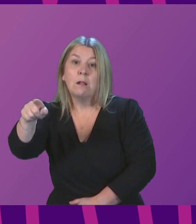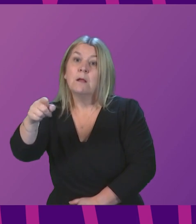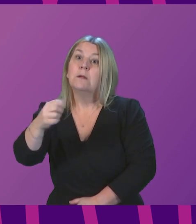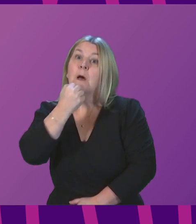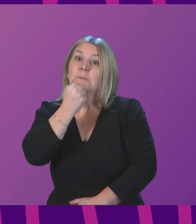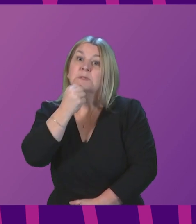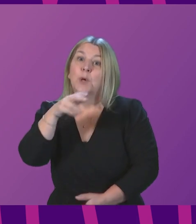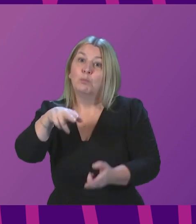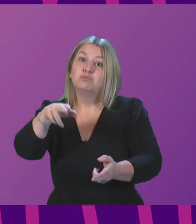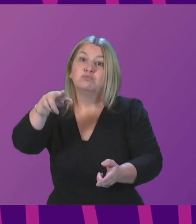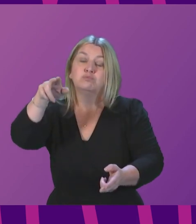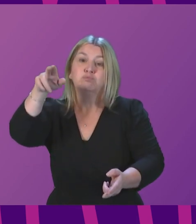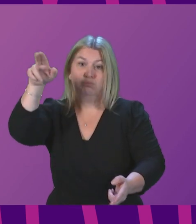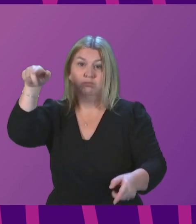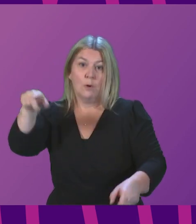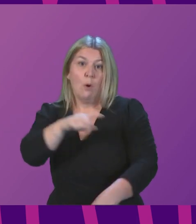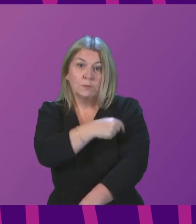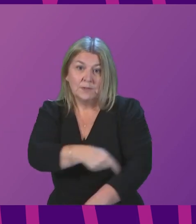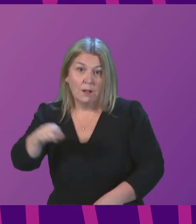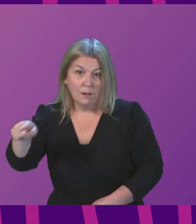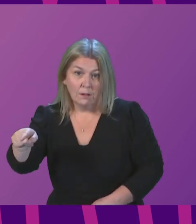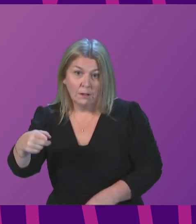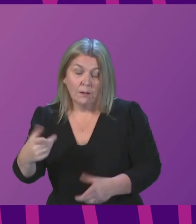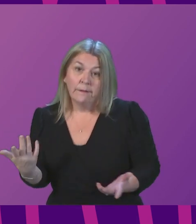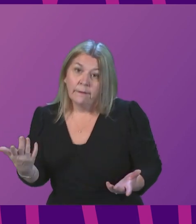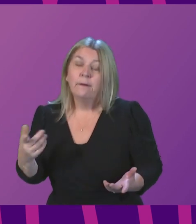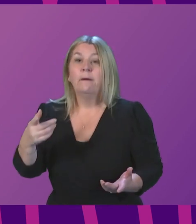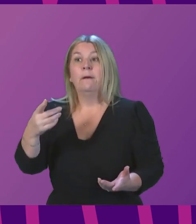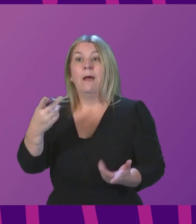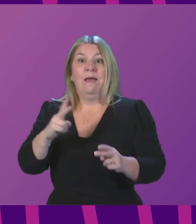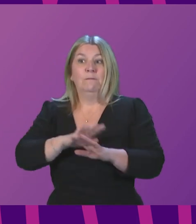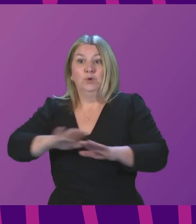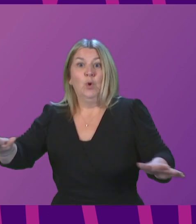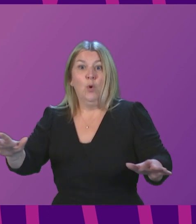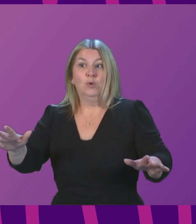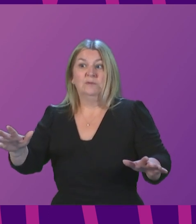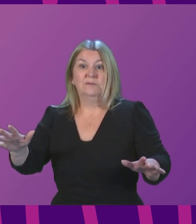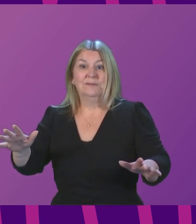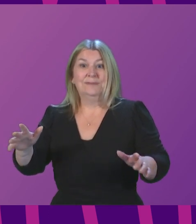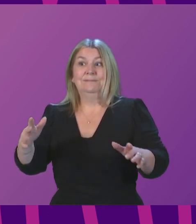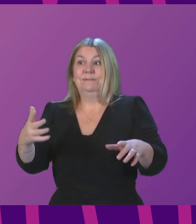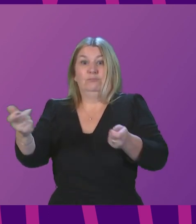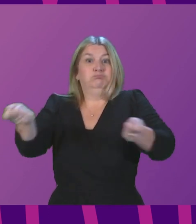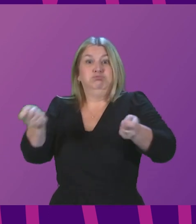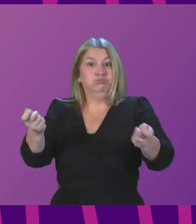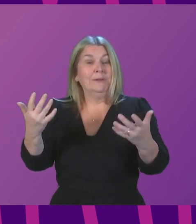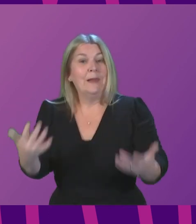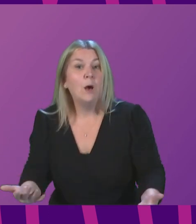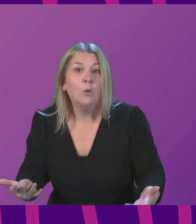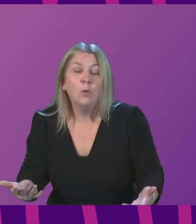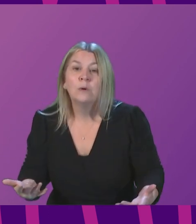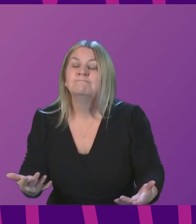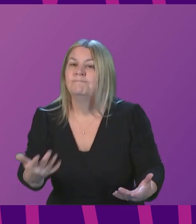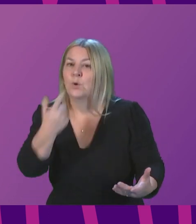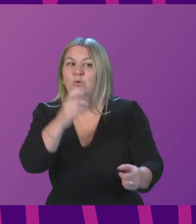sharply. If we don't act now, what we have feared all along, but so far avoided, overwhelming of the NHS could happen.